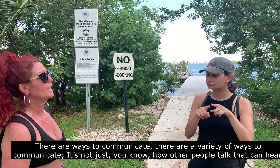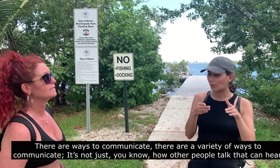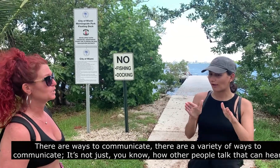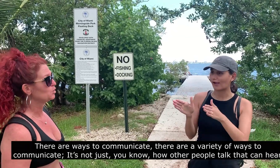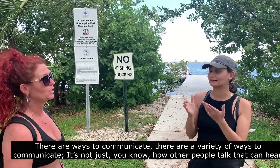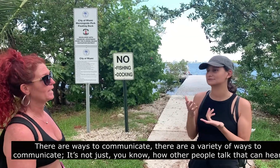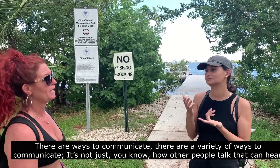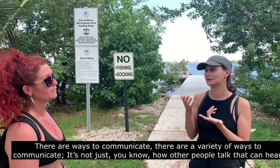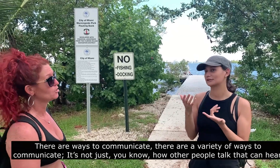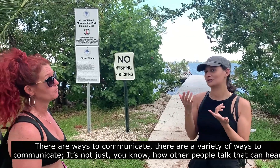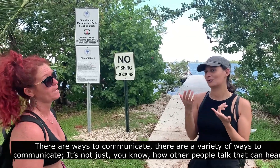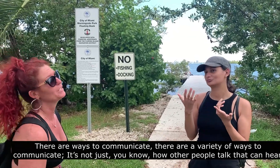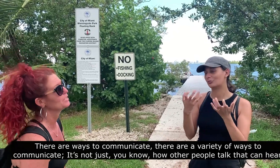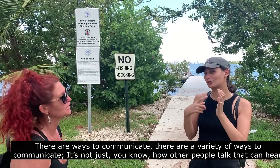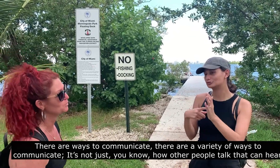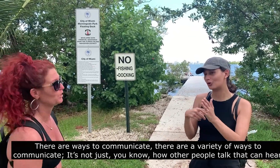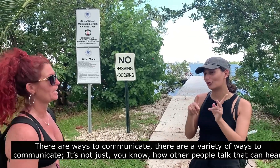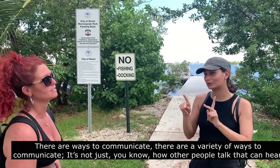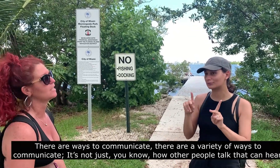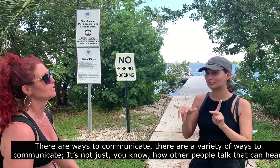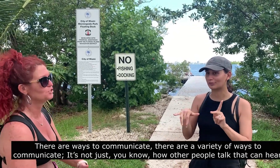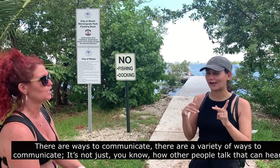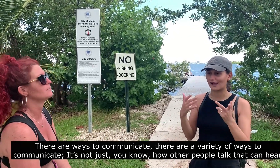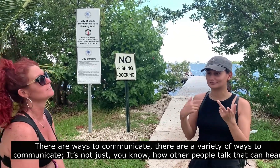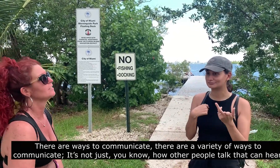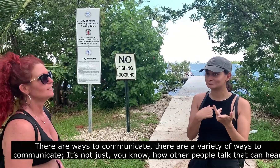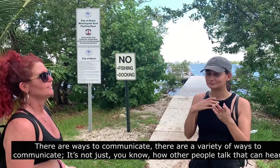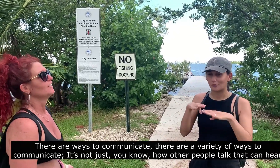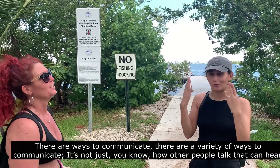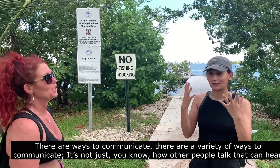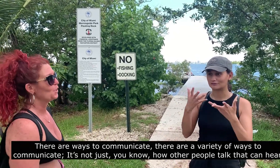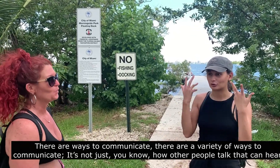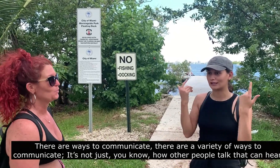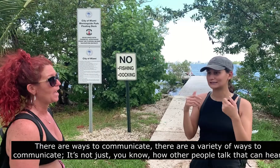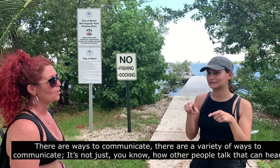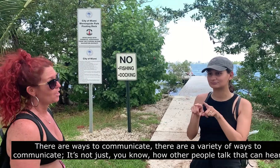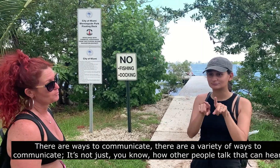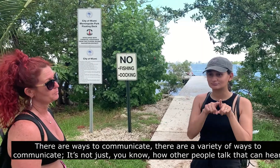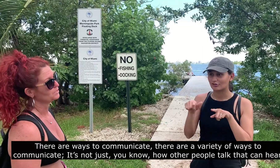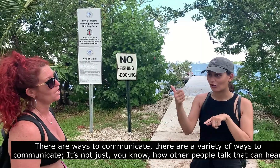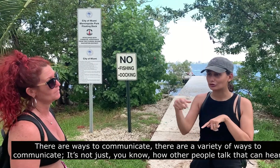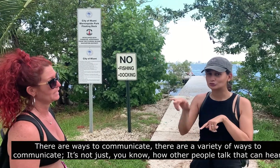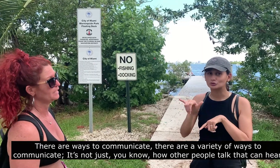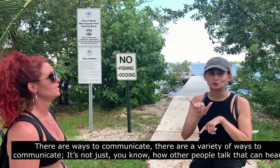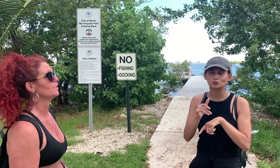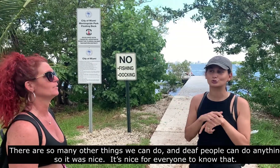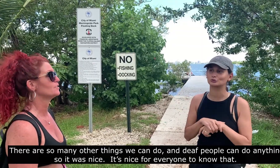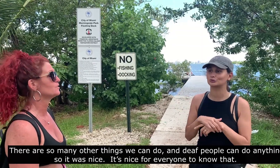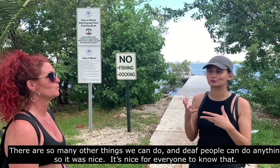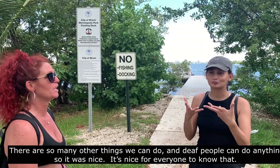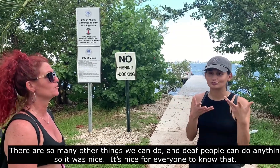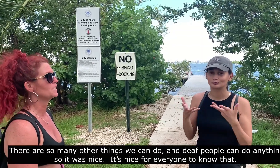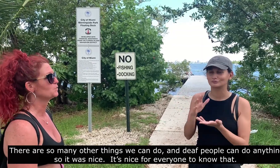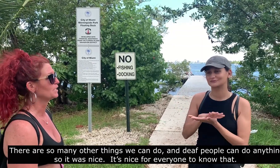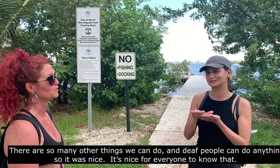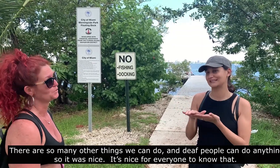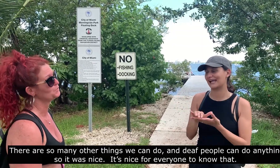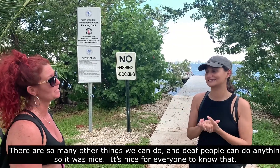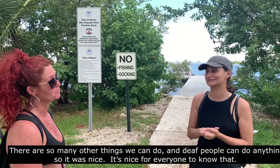ways to communicate. There are a variety of ways to communicate, it's not just how other people talk that can hear. There's so many other things we can do and deaf